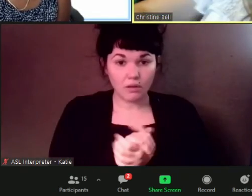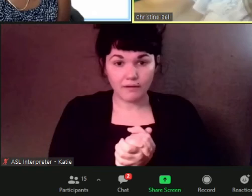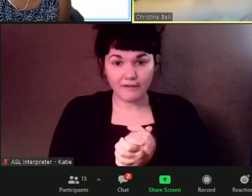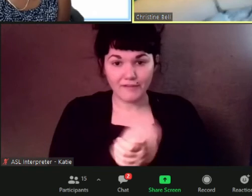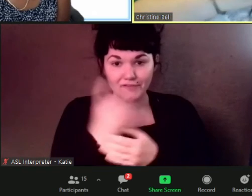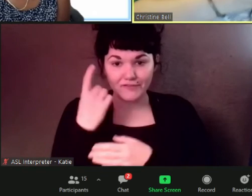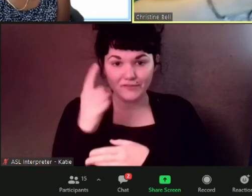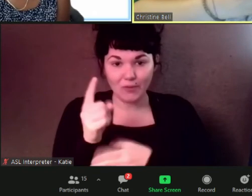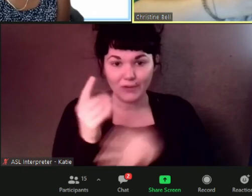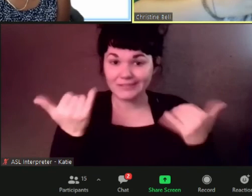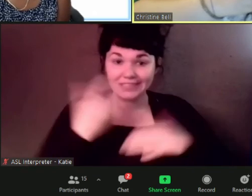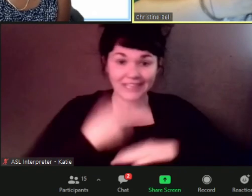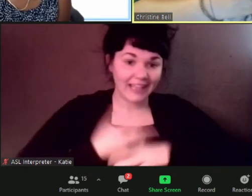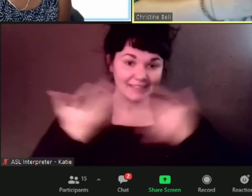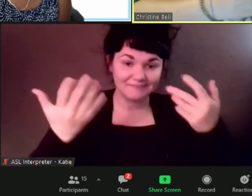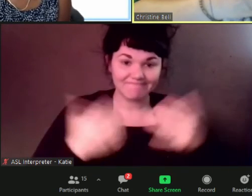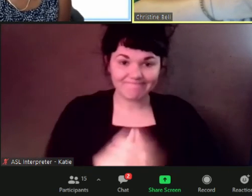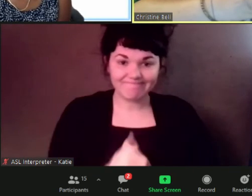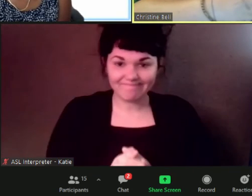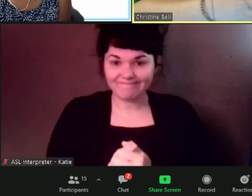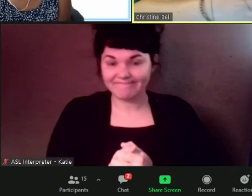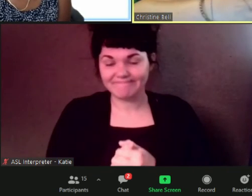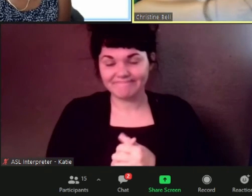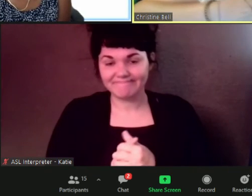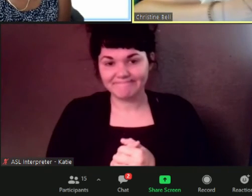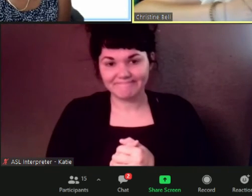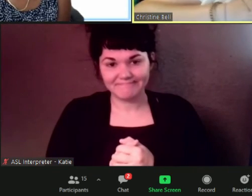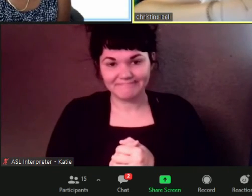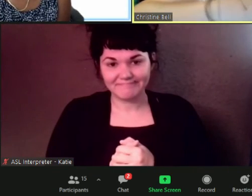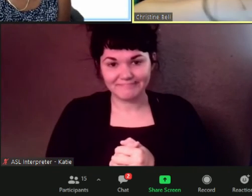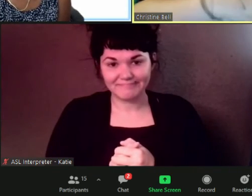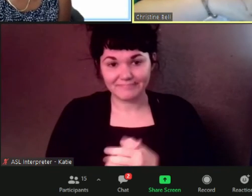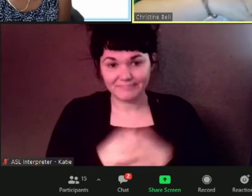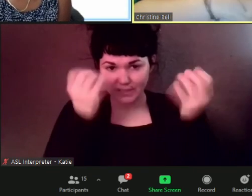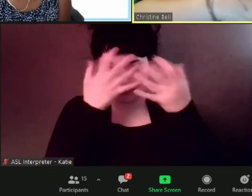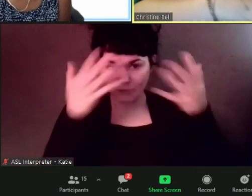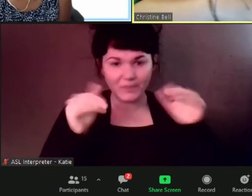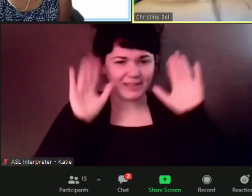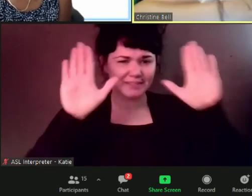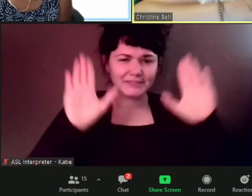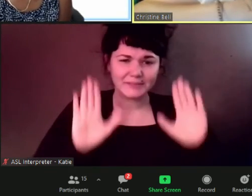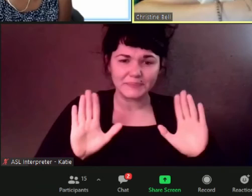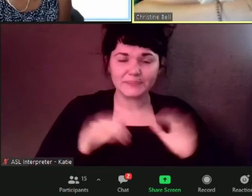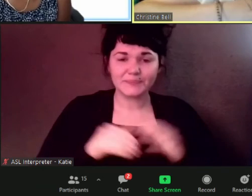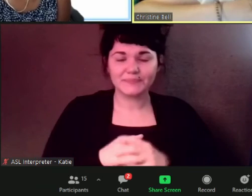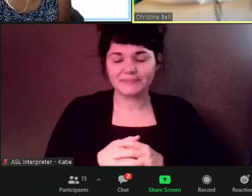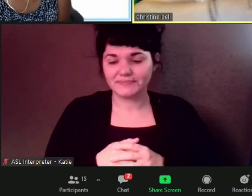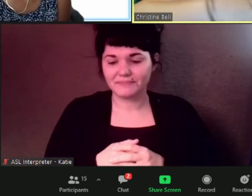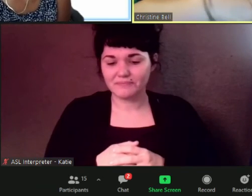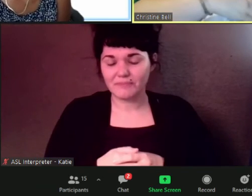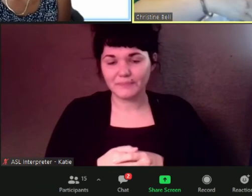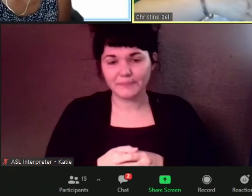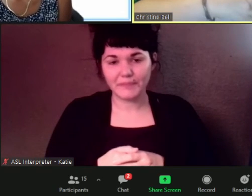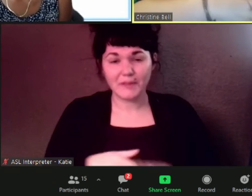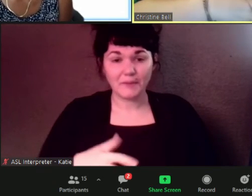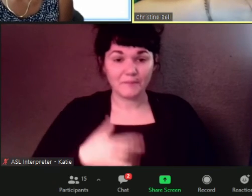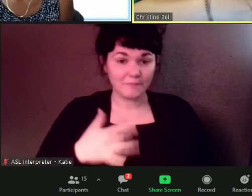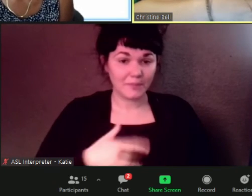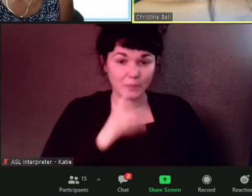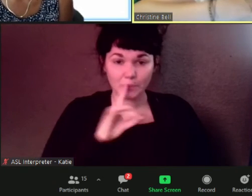today um what uh what great information and i'm really excited about